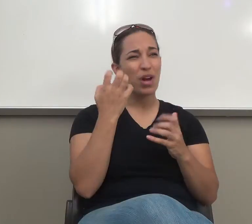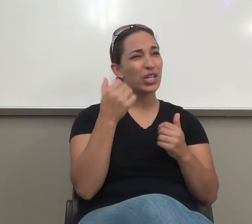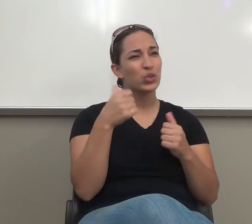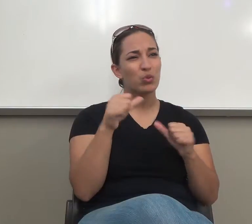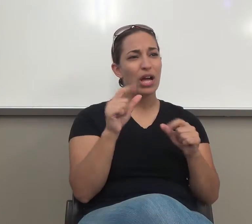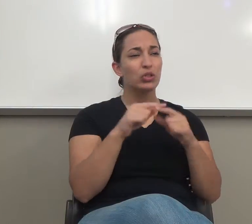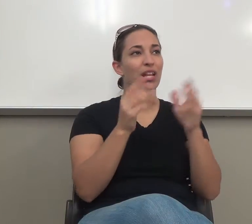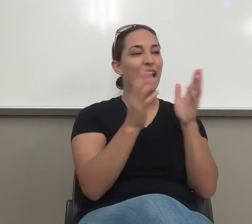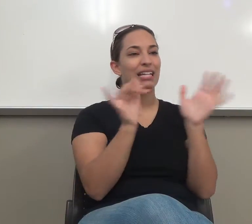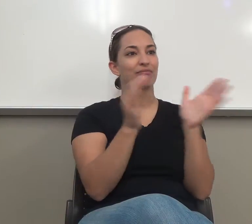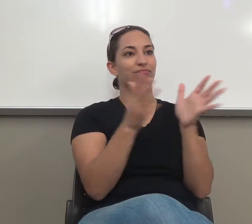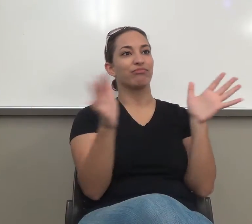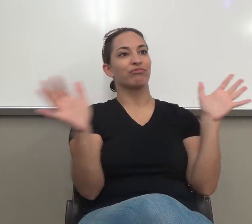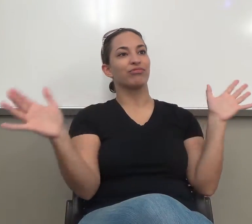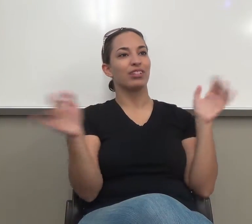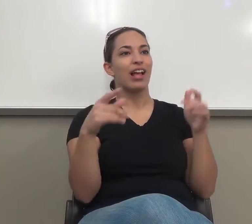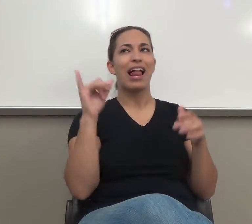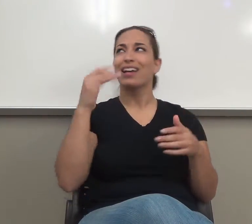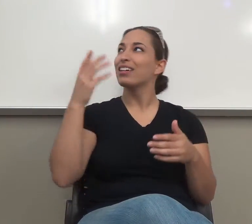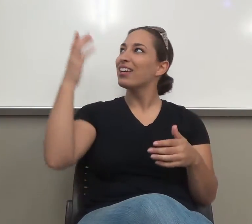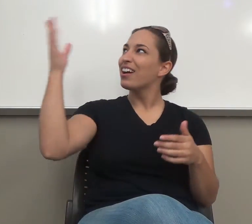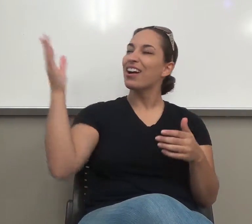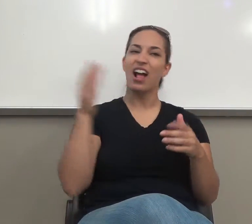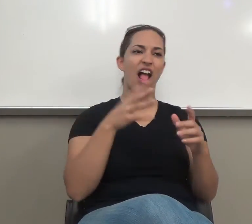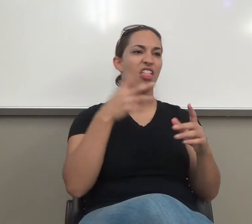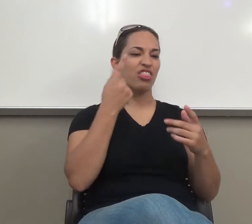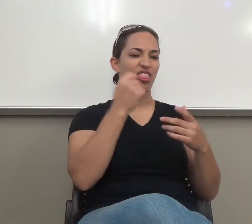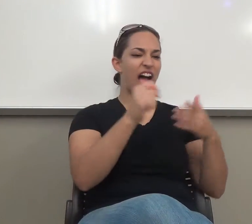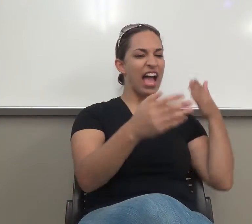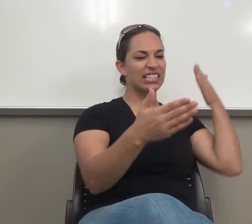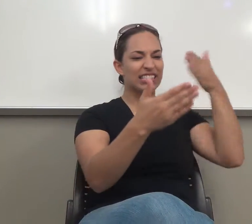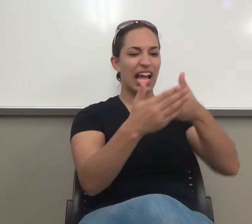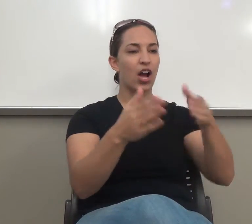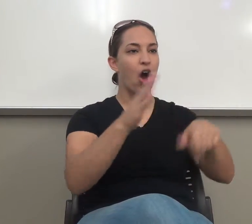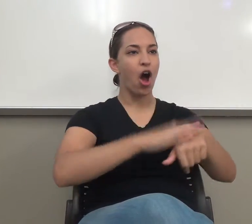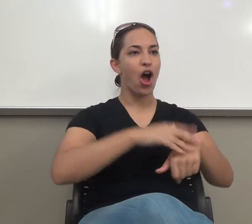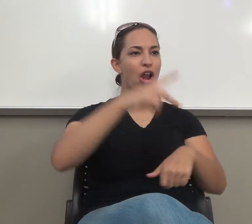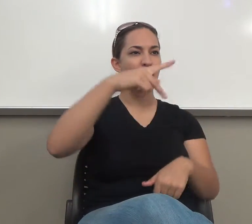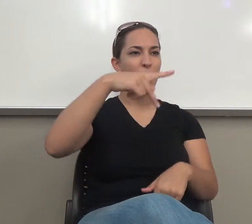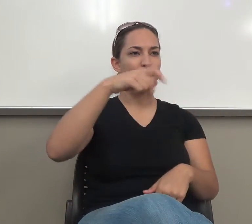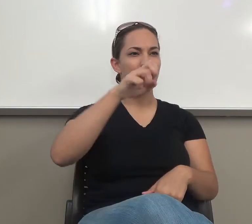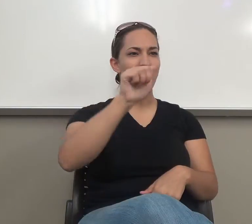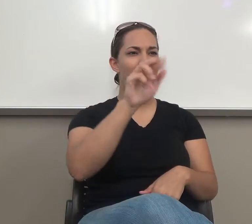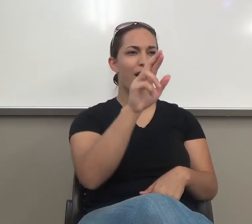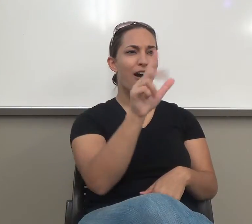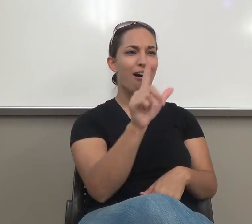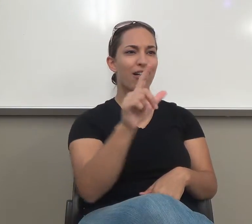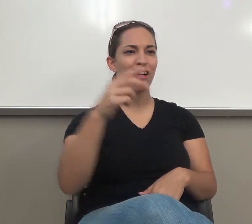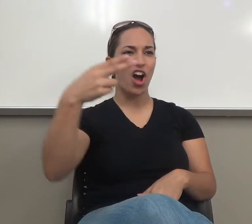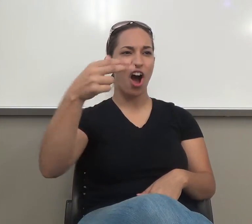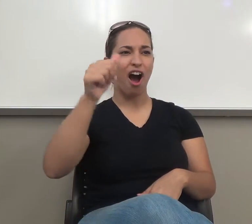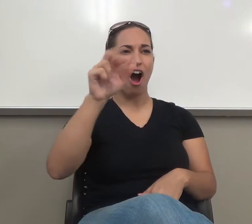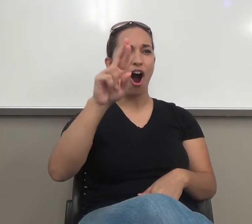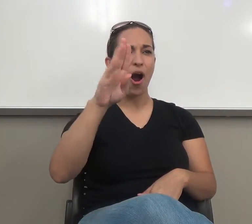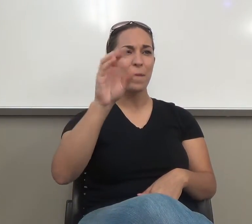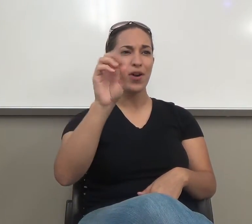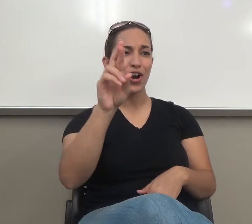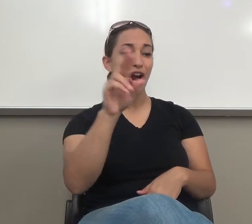attack on current targeting in one paragraph. Okay. Yeah, that's a, that's a good word. Okay. So